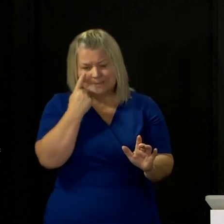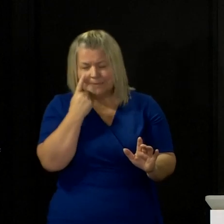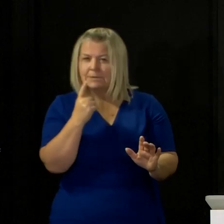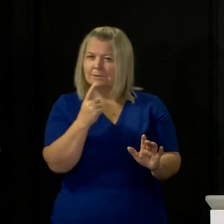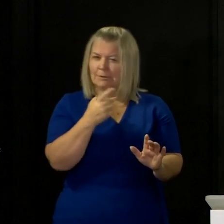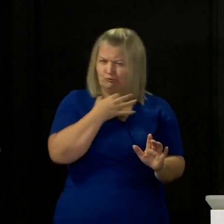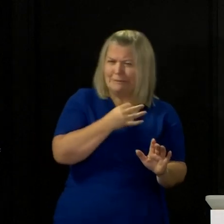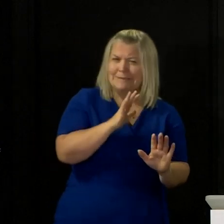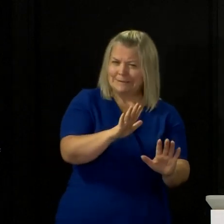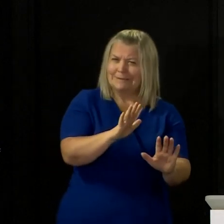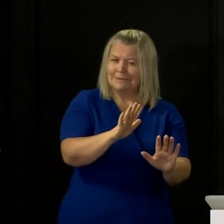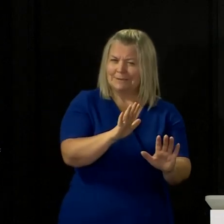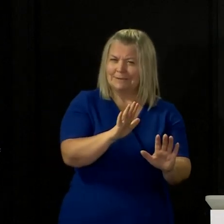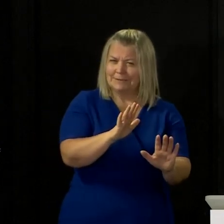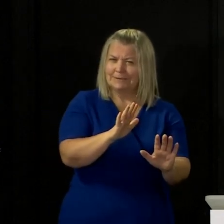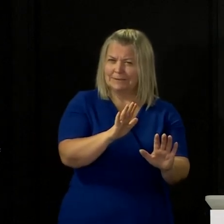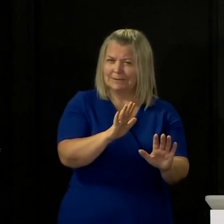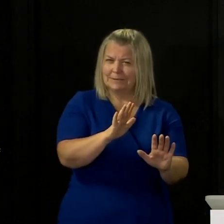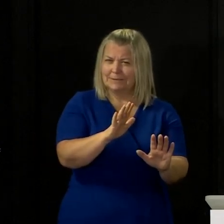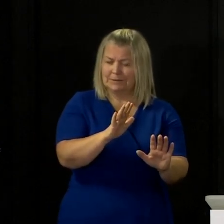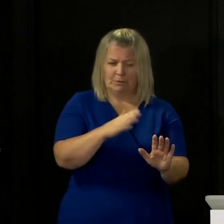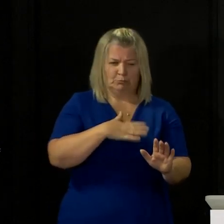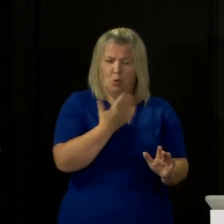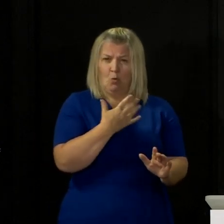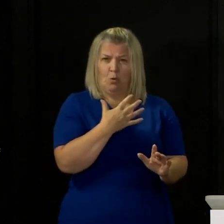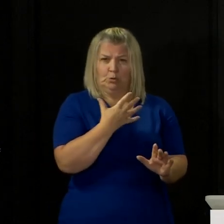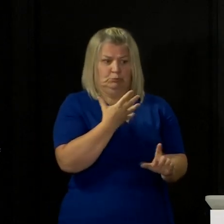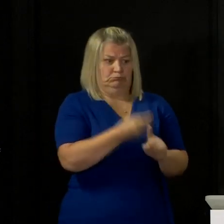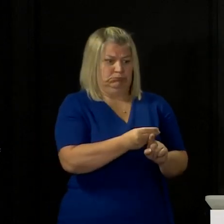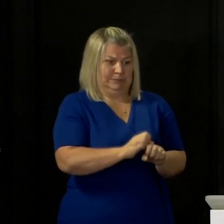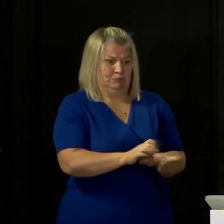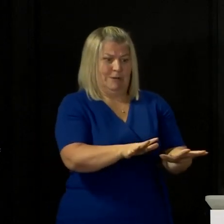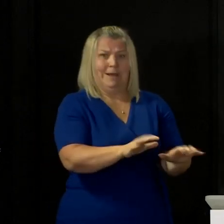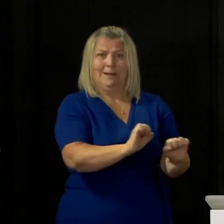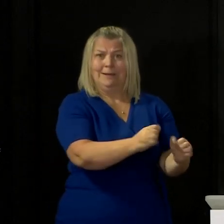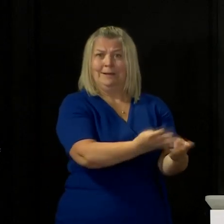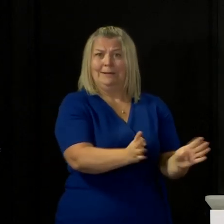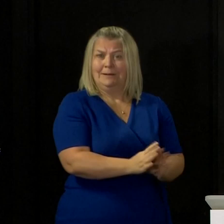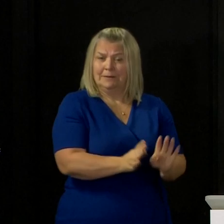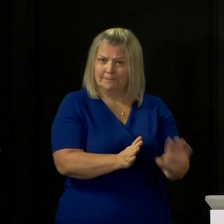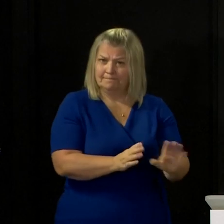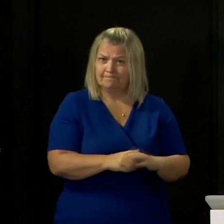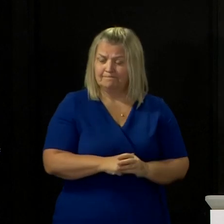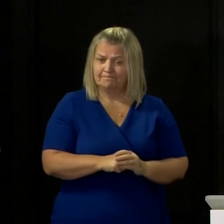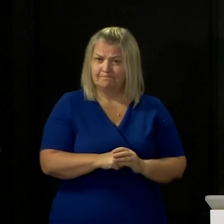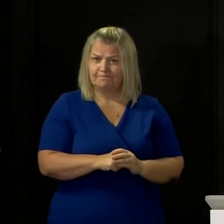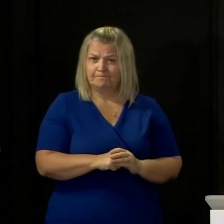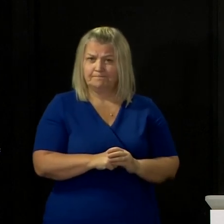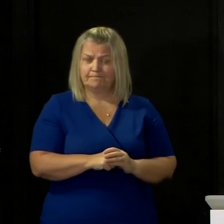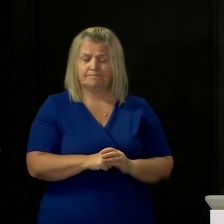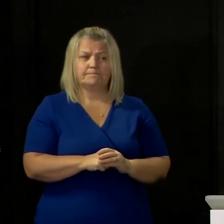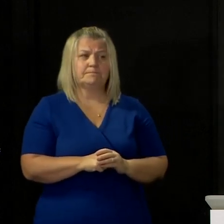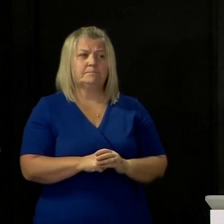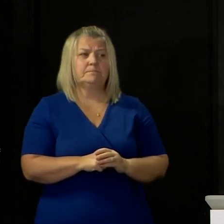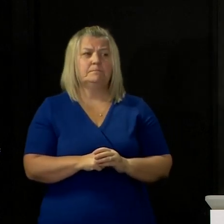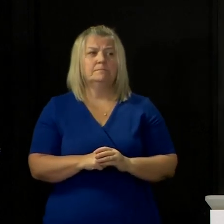shielded group face if they get this virus that I think people would expect us to do. Michael Blackley from the Daily Mail.